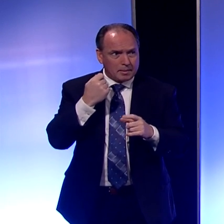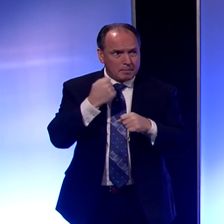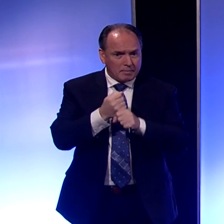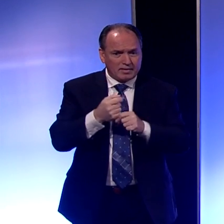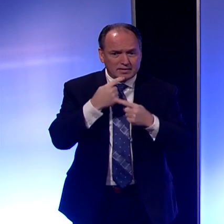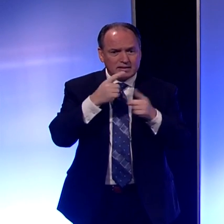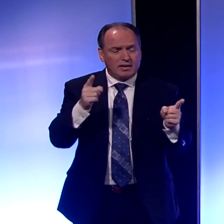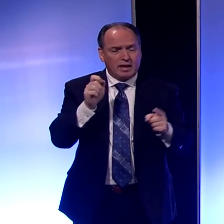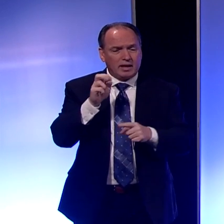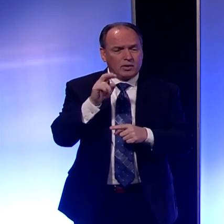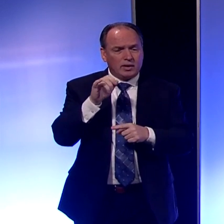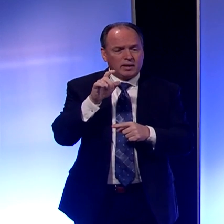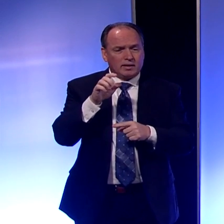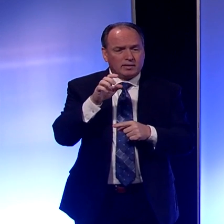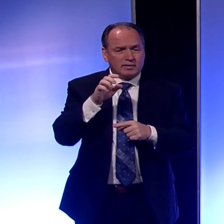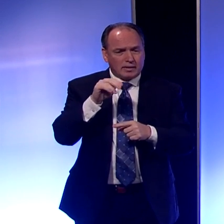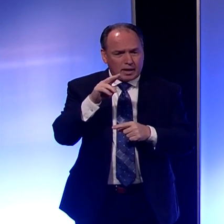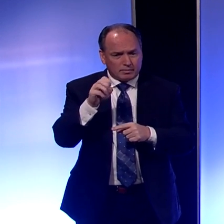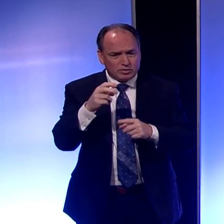you have any questions?